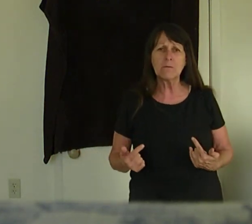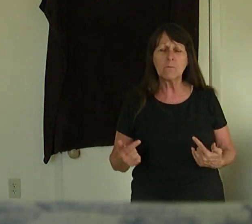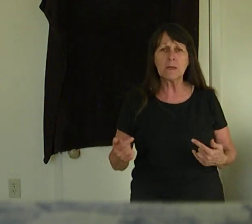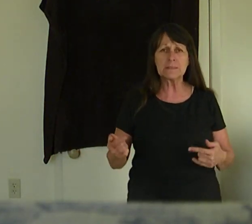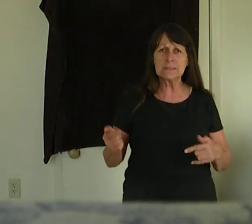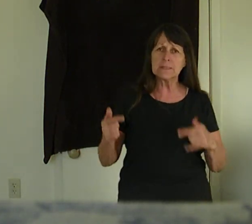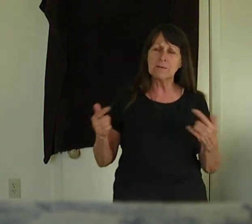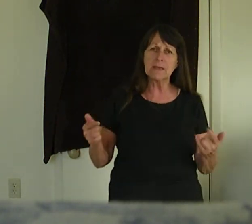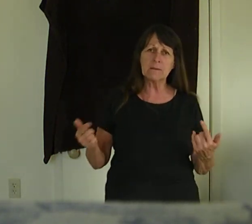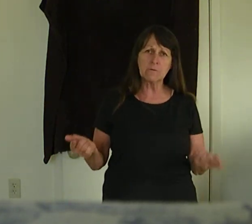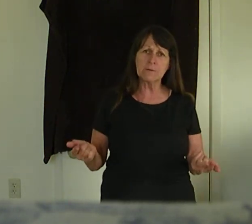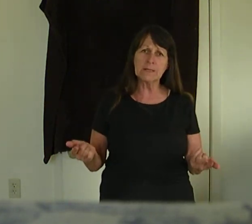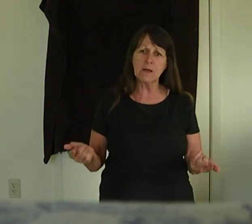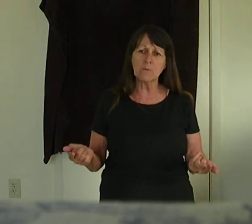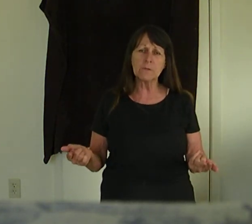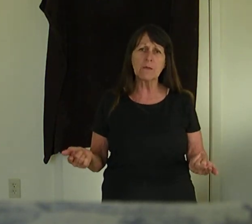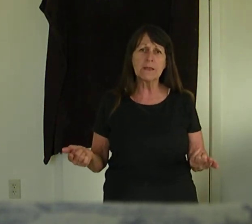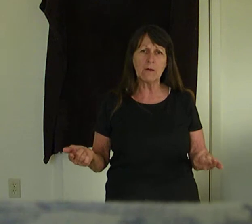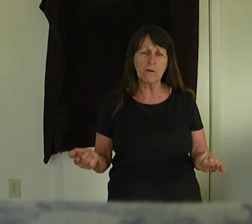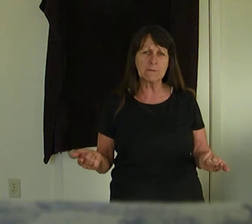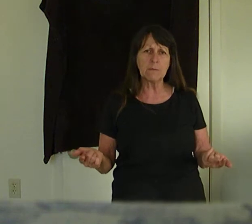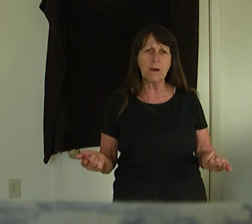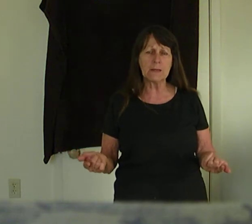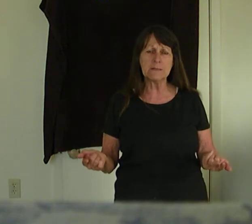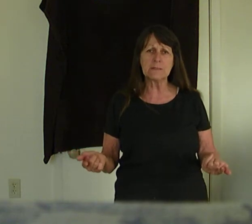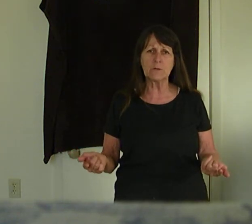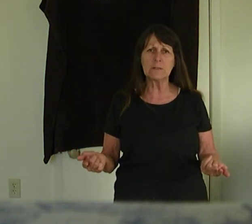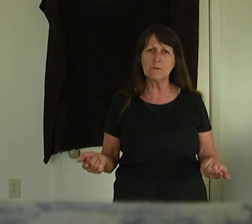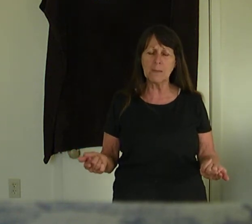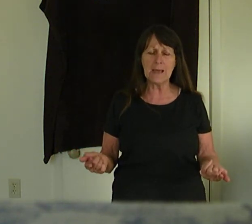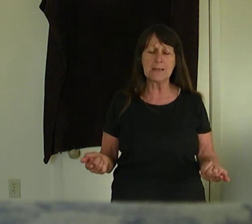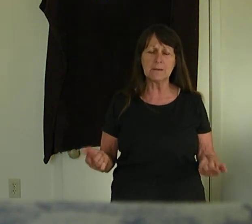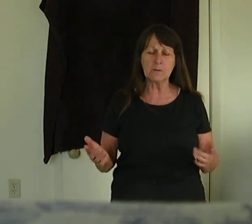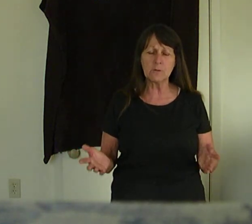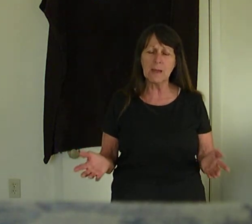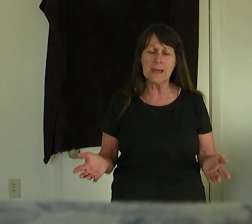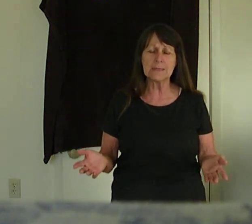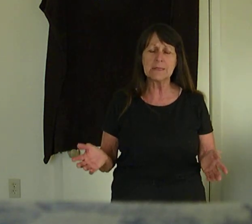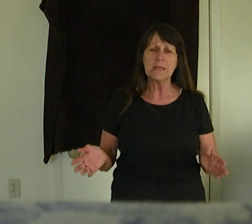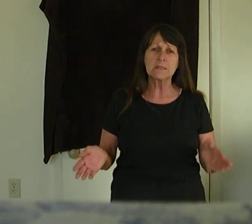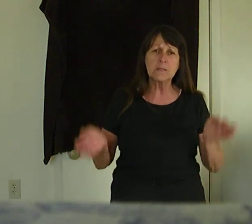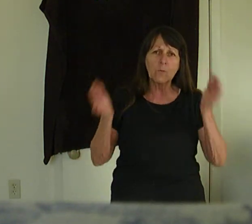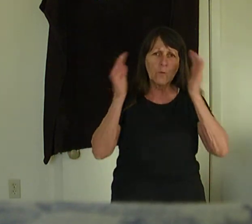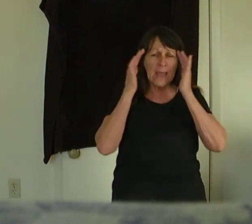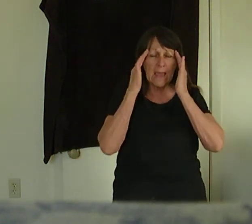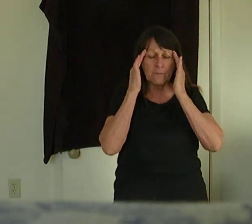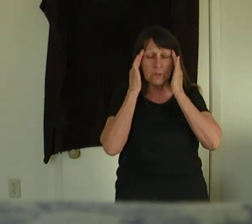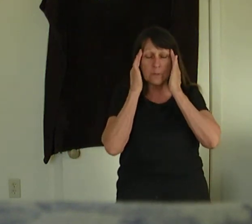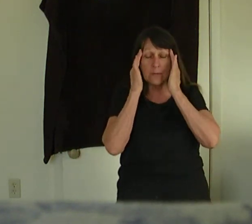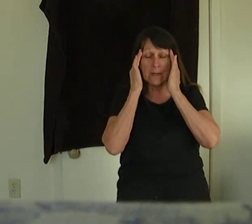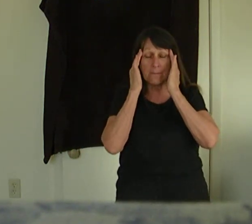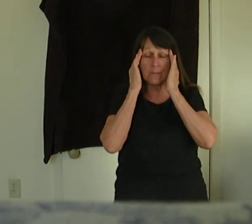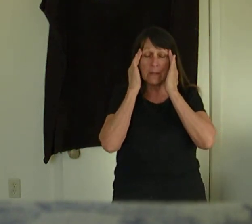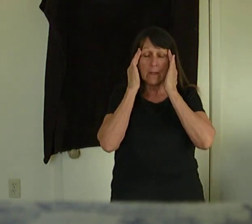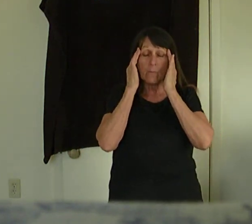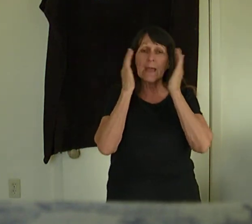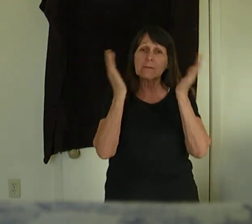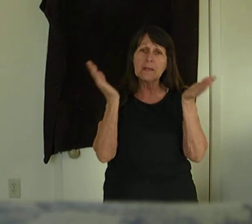It says, love thy Lord thy God with all thy heart, thy body, thy soul, and your mind. So we have to love